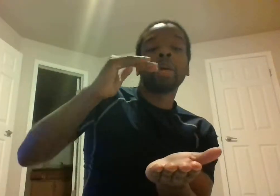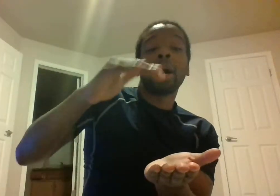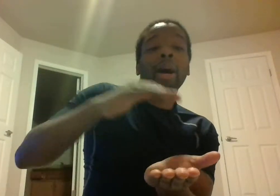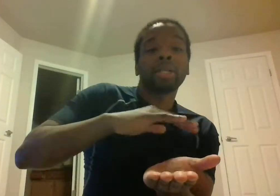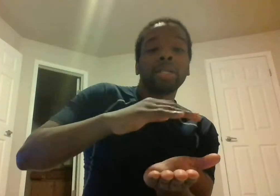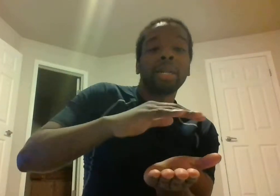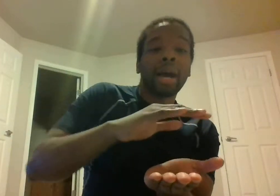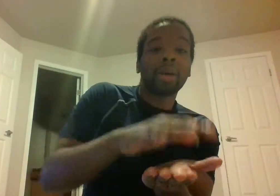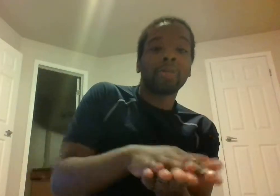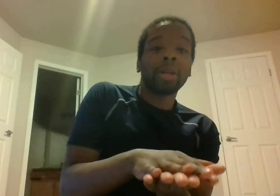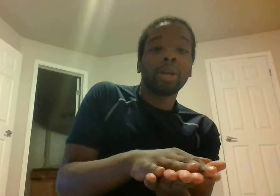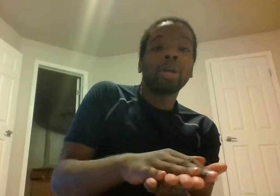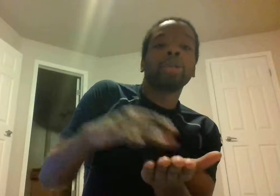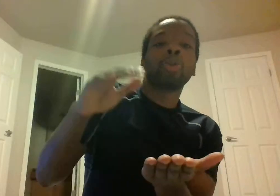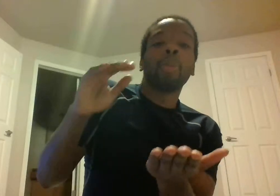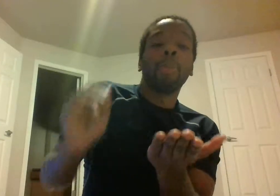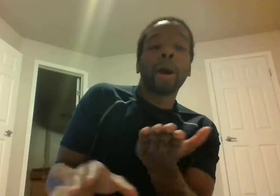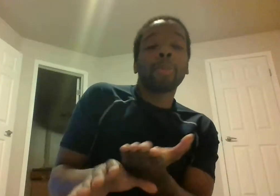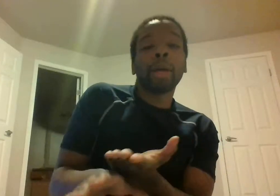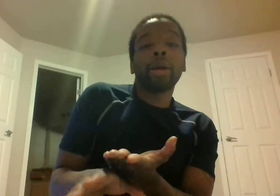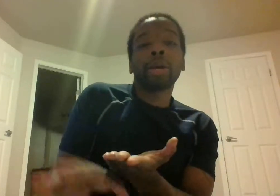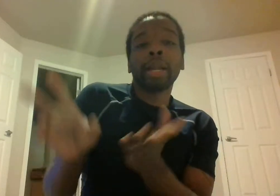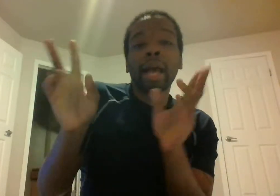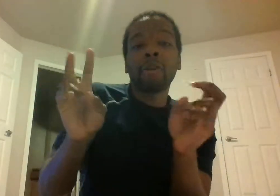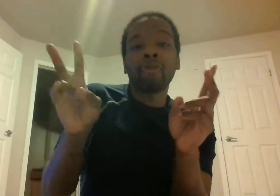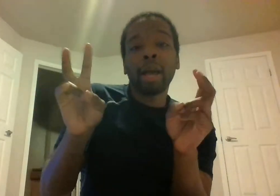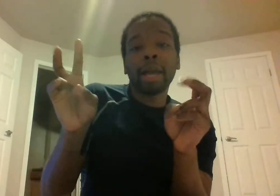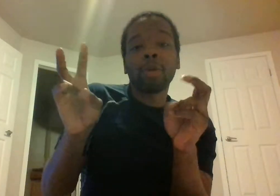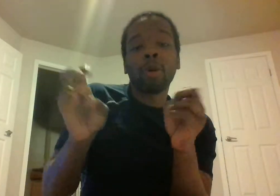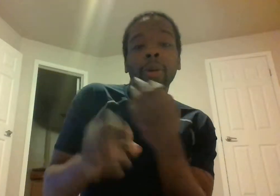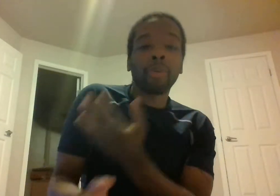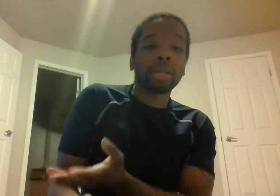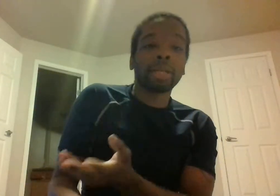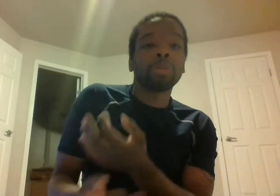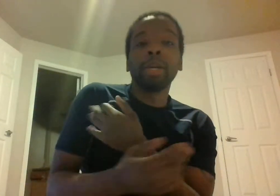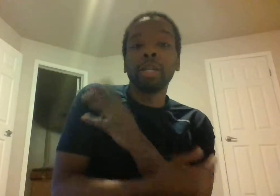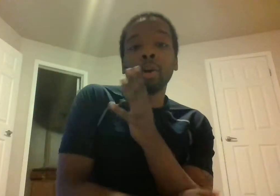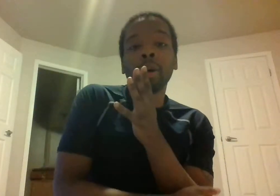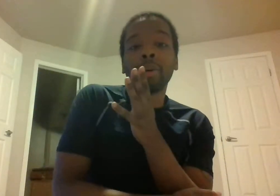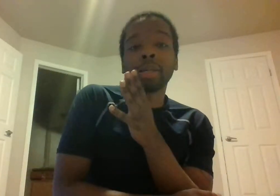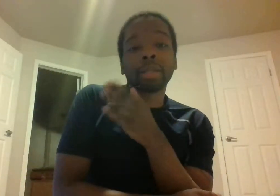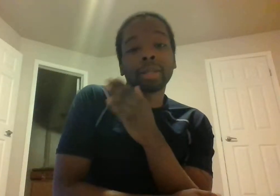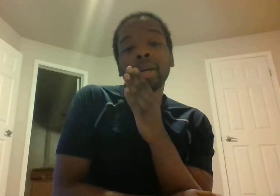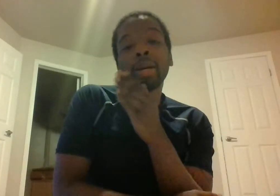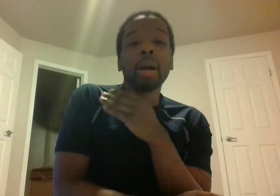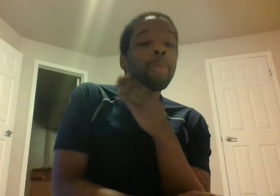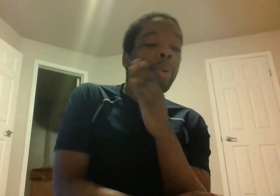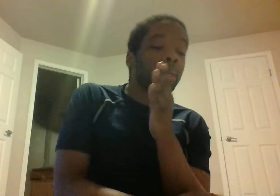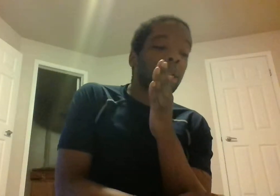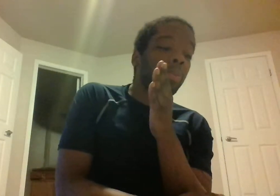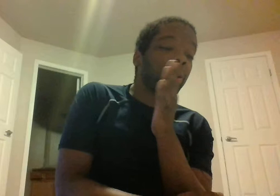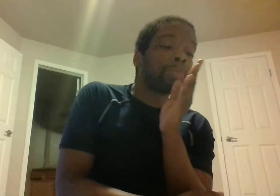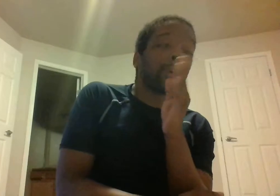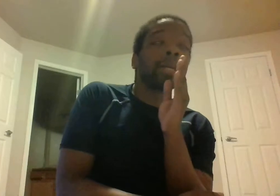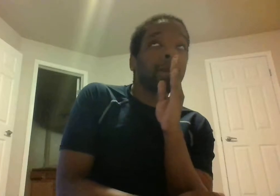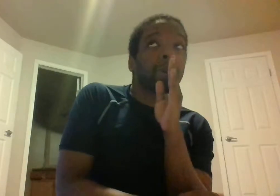the oxygen out of it so the bottom layer can have anaerobic process meaning no air process put it simply put it simply